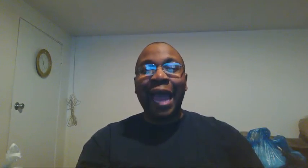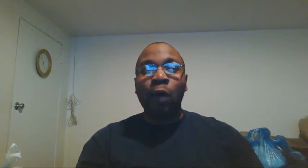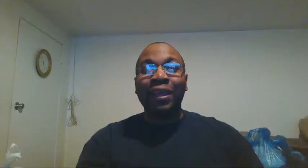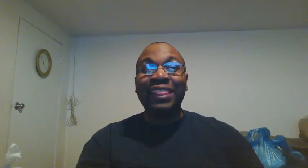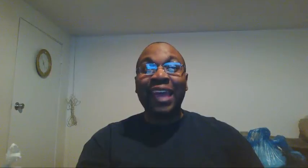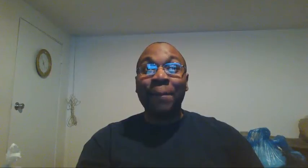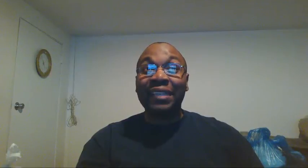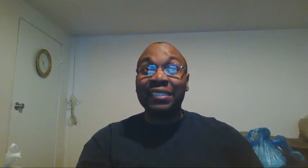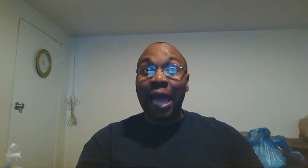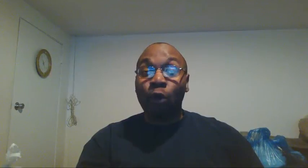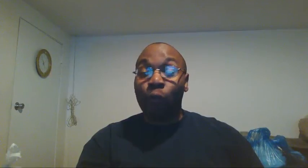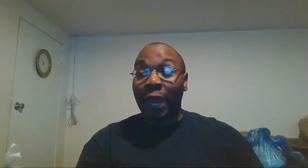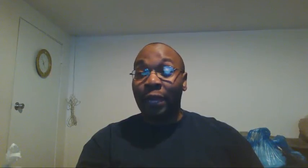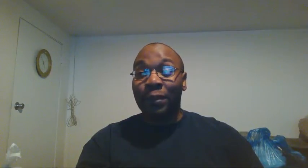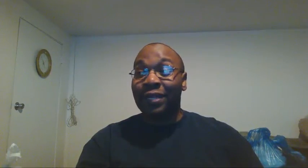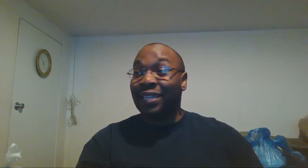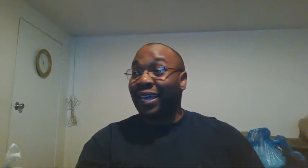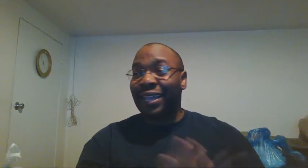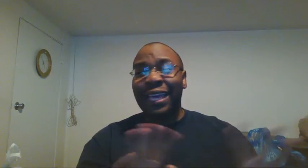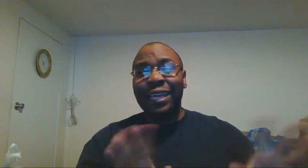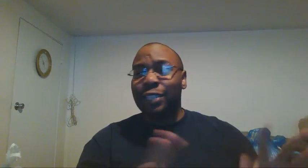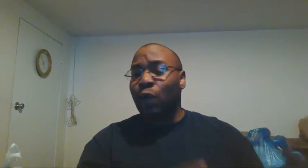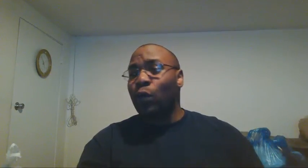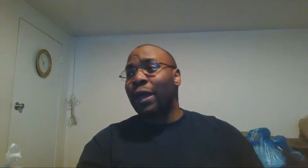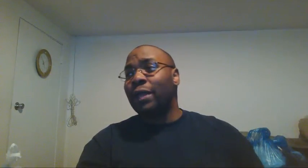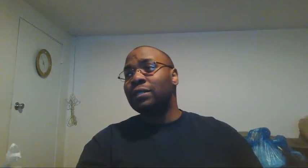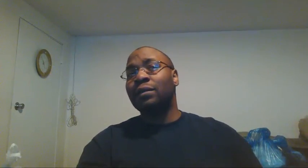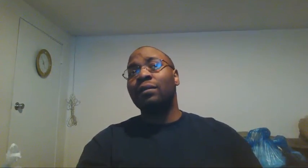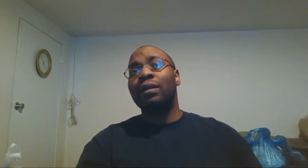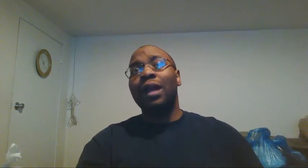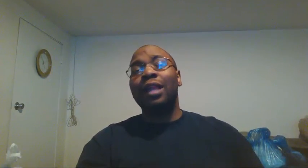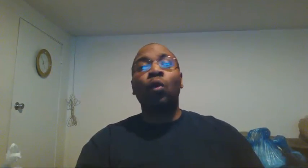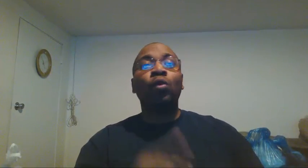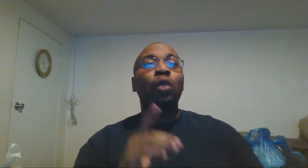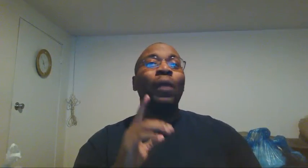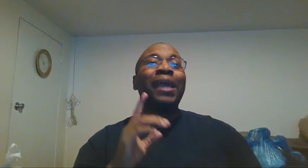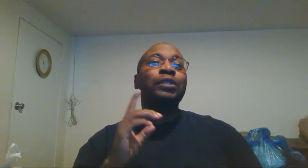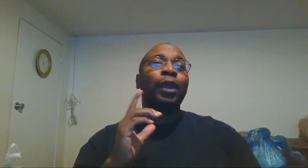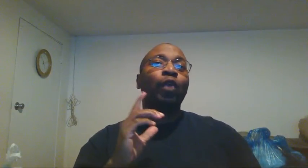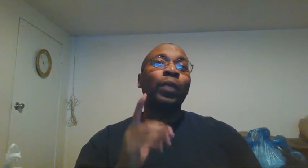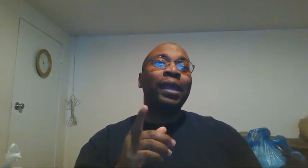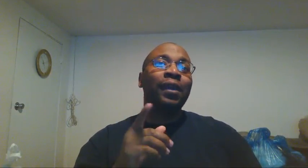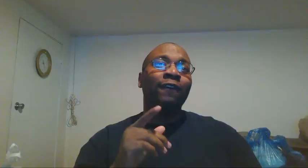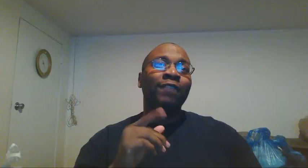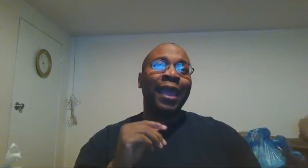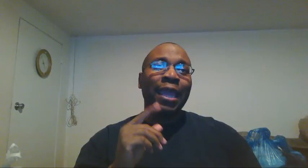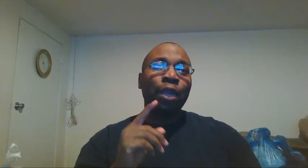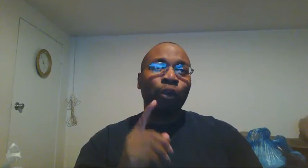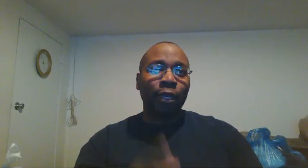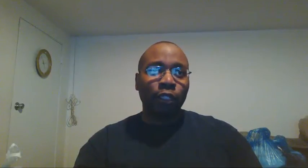that may sound right but and that is not right the only way to get rid of that anger issue